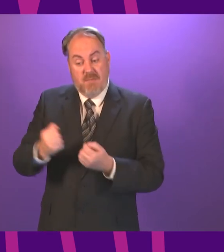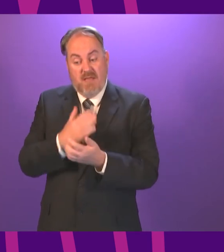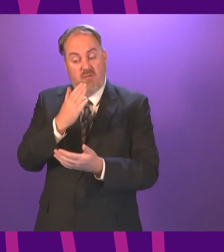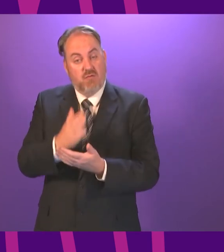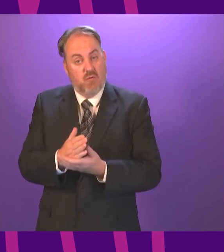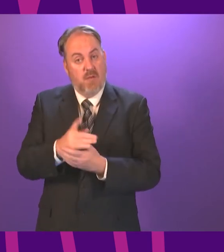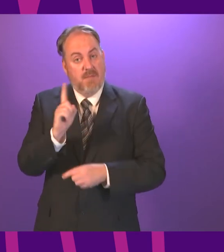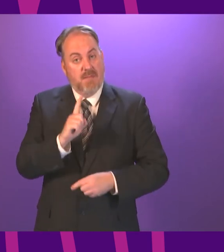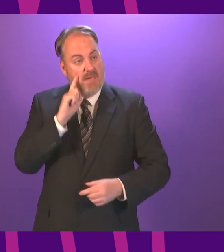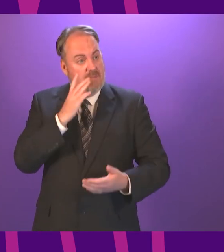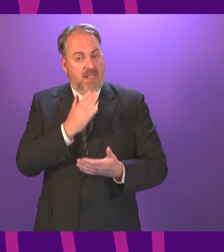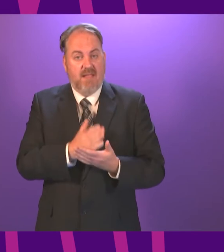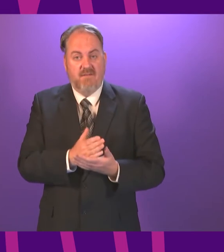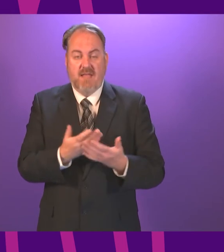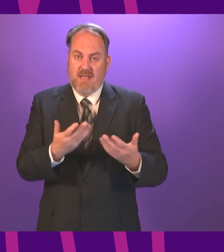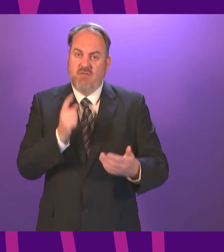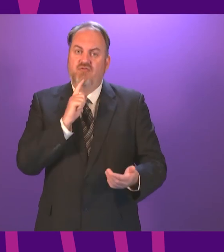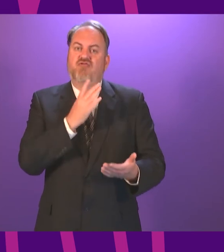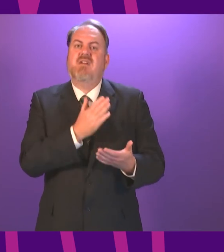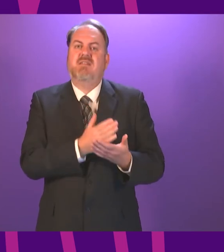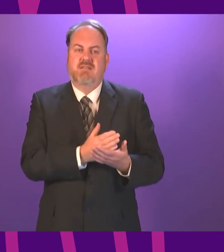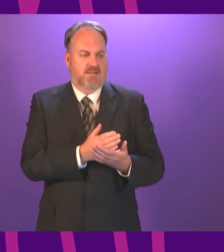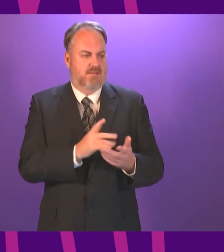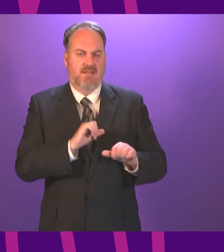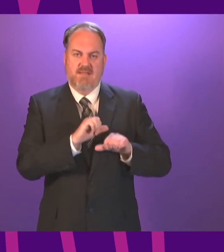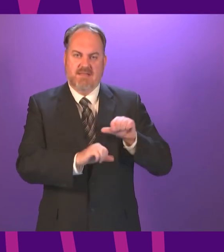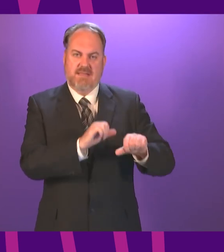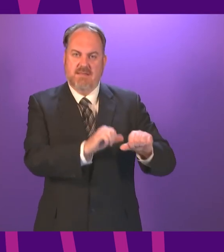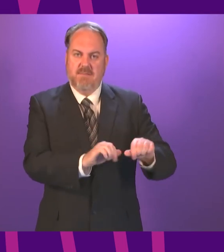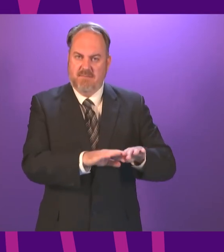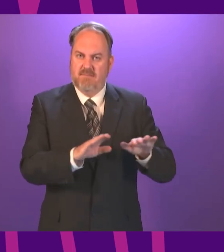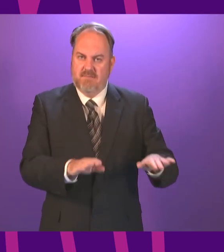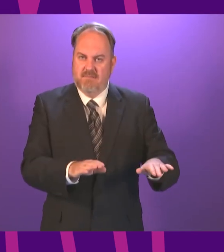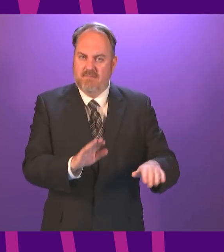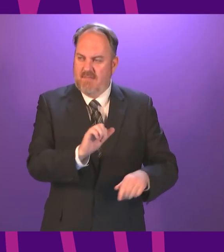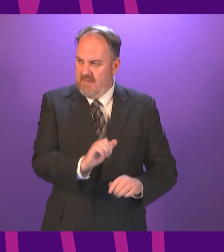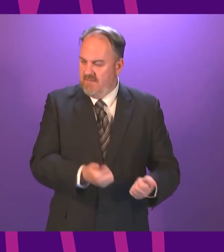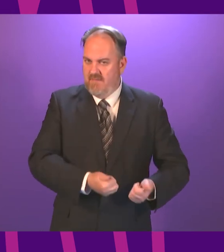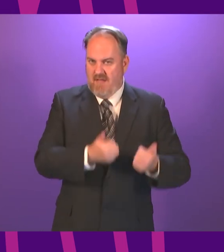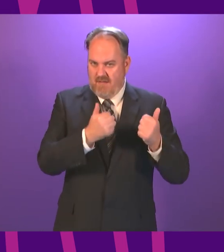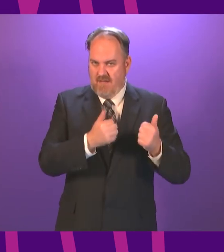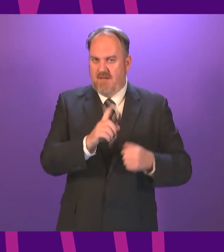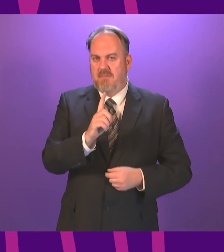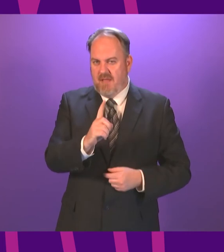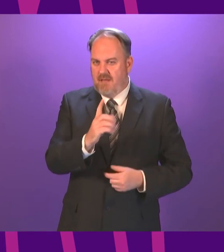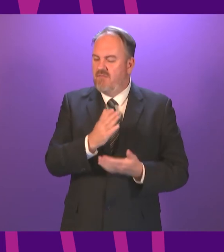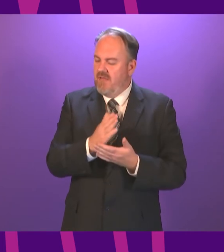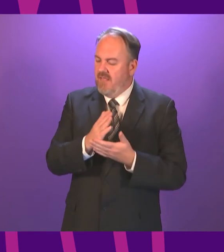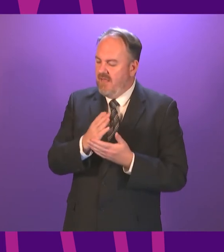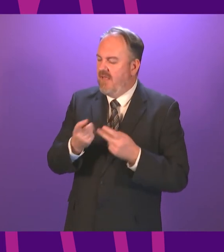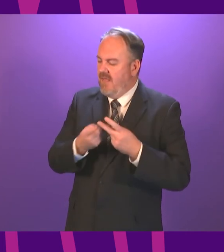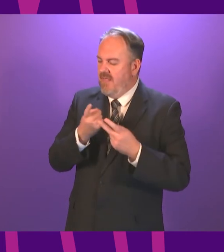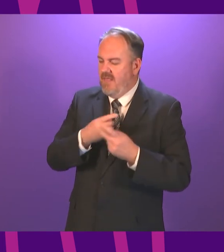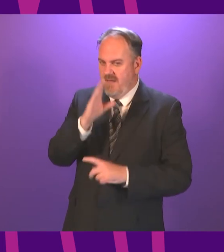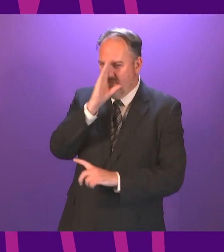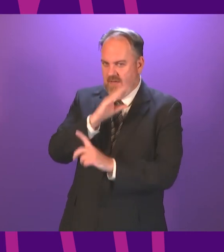faith in the system to be able to deal with whatever might come up. What I would say, though, is we